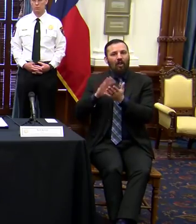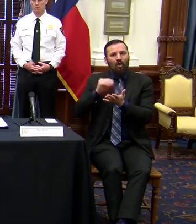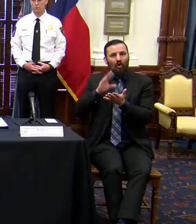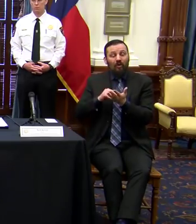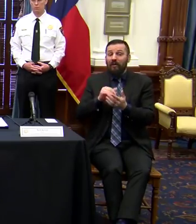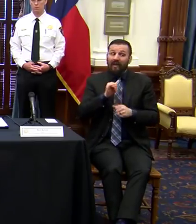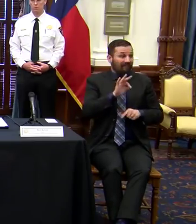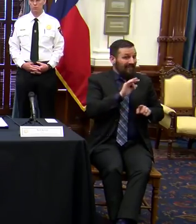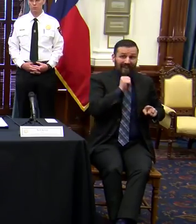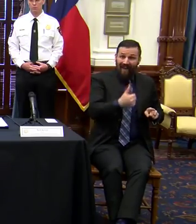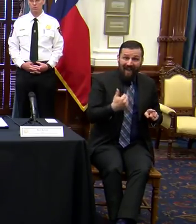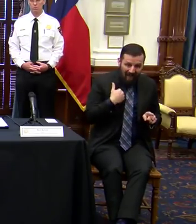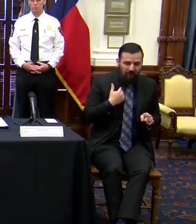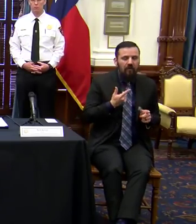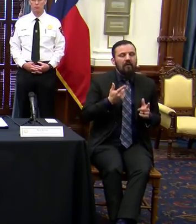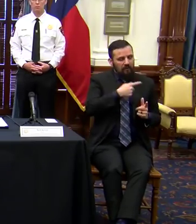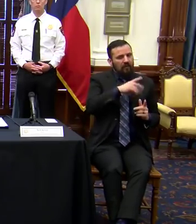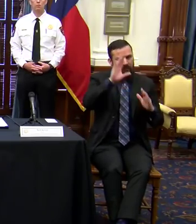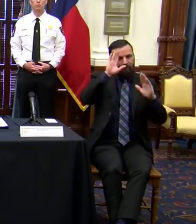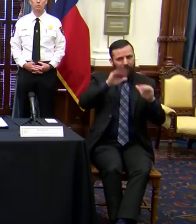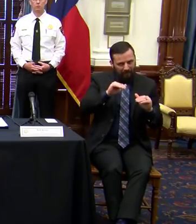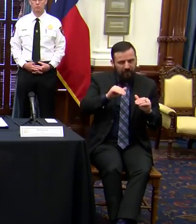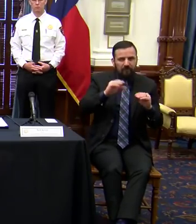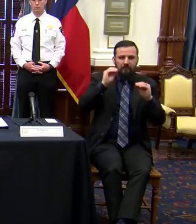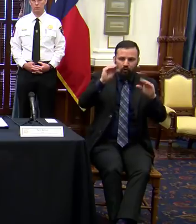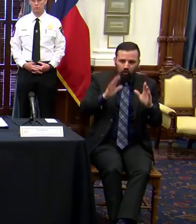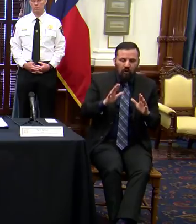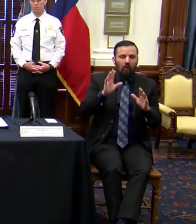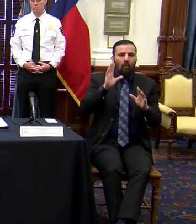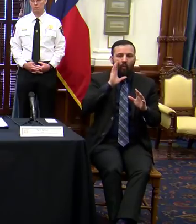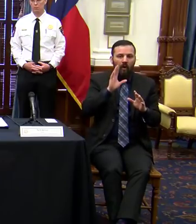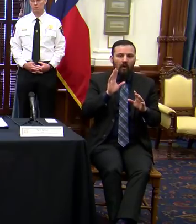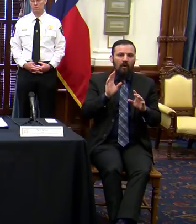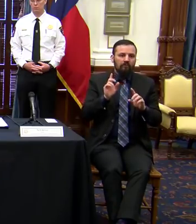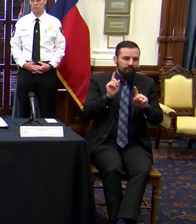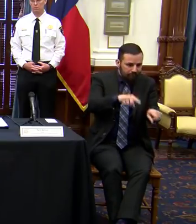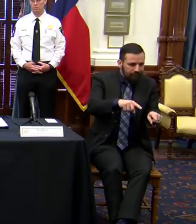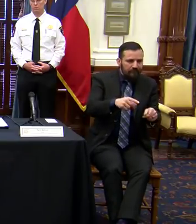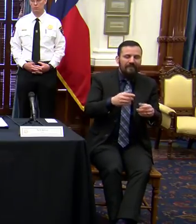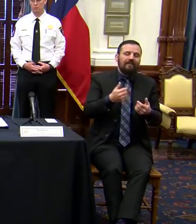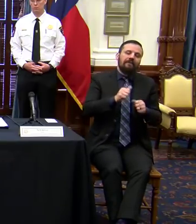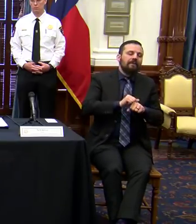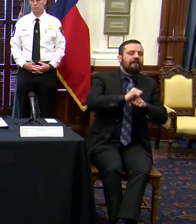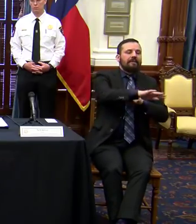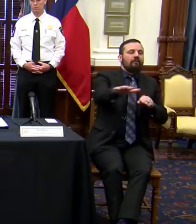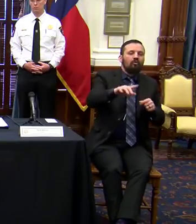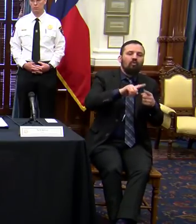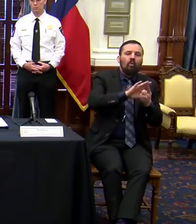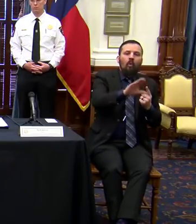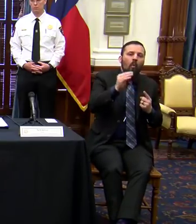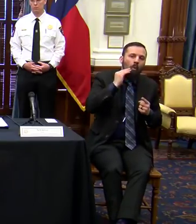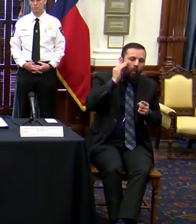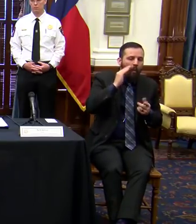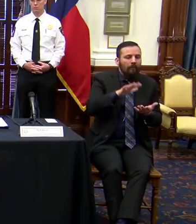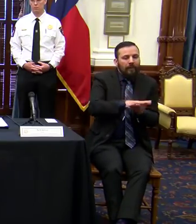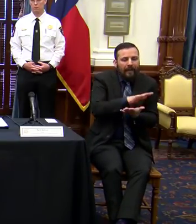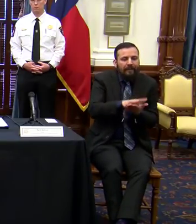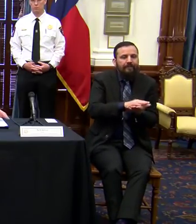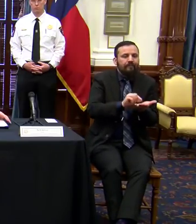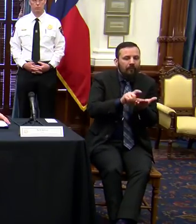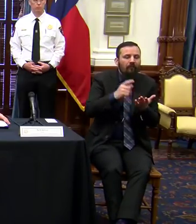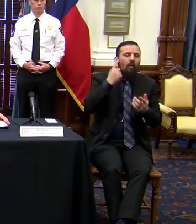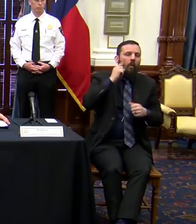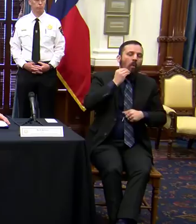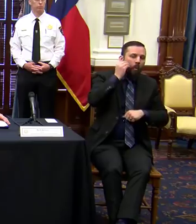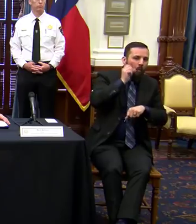there is the expectation that teachers will be delivering to homes packets for students for homework purposes and for testing